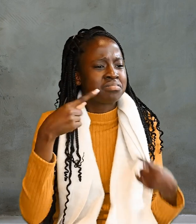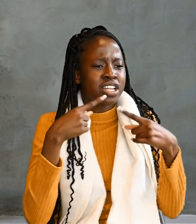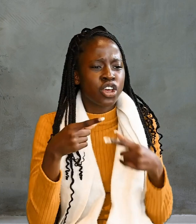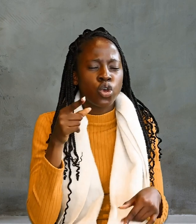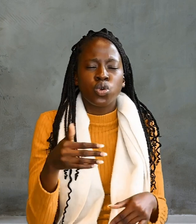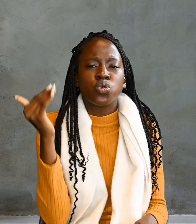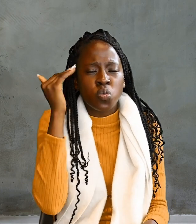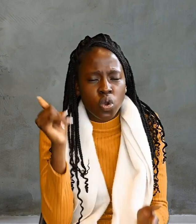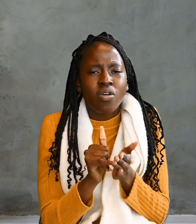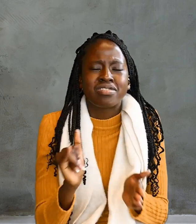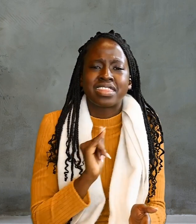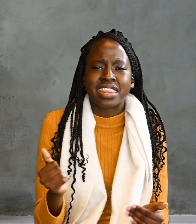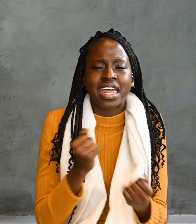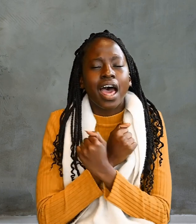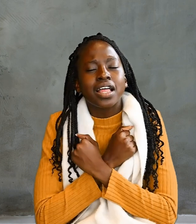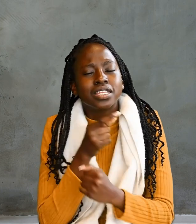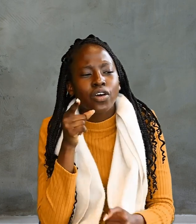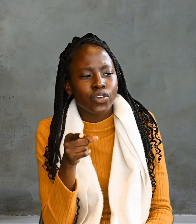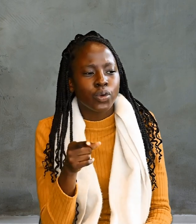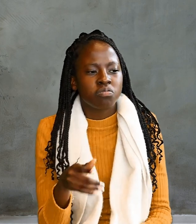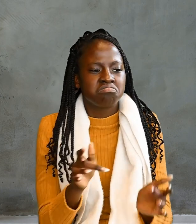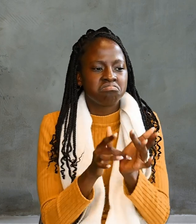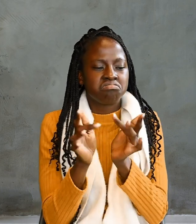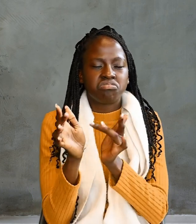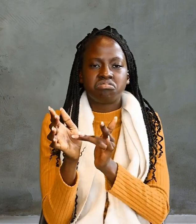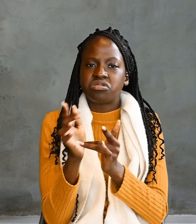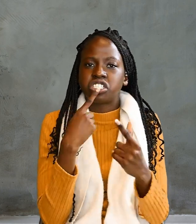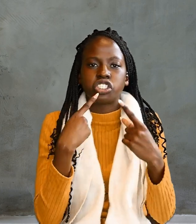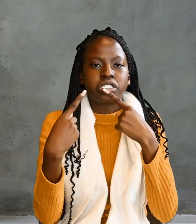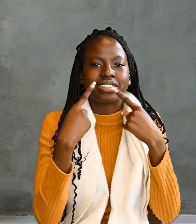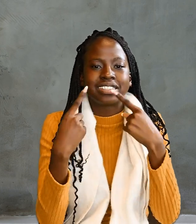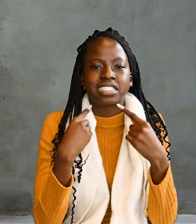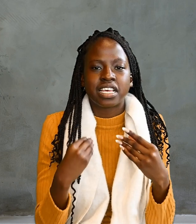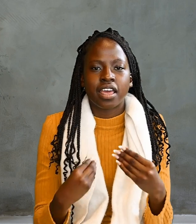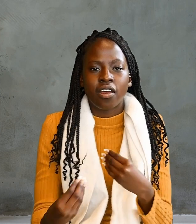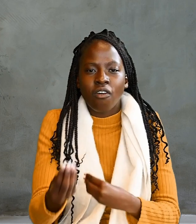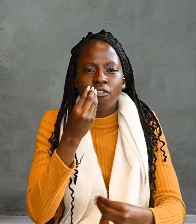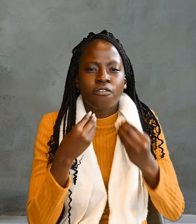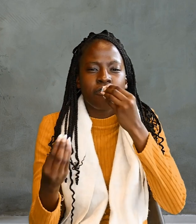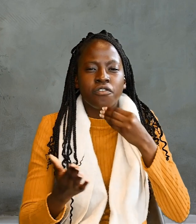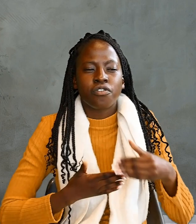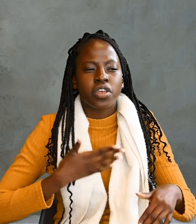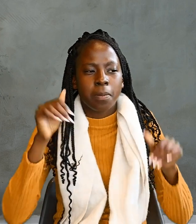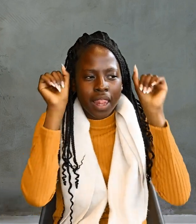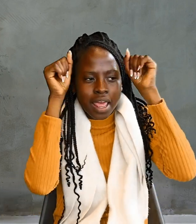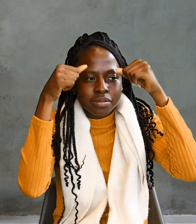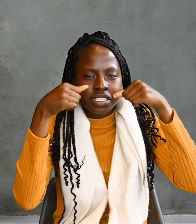said. You know that I love you. Jesus said, Feed my lambs.